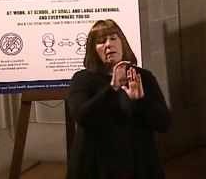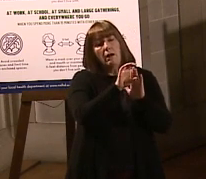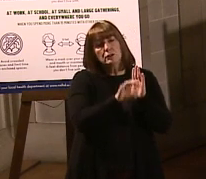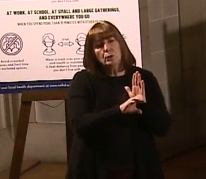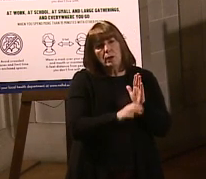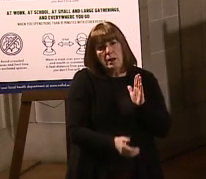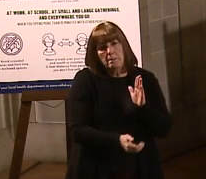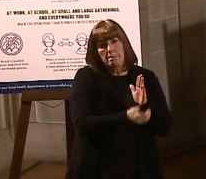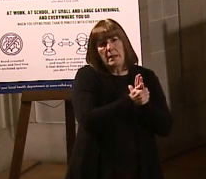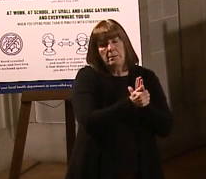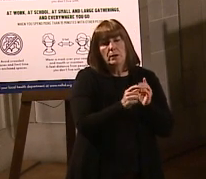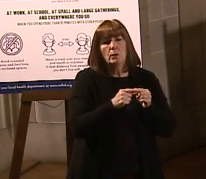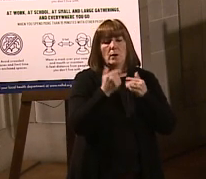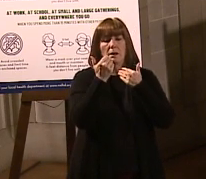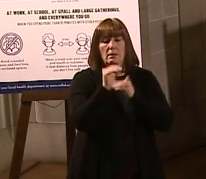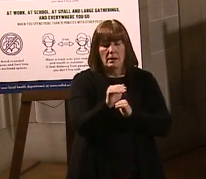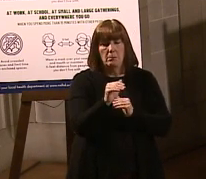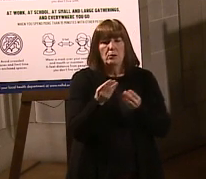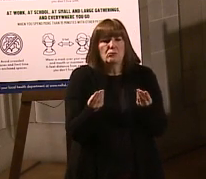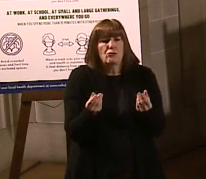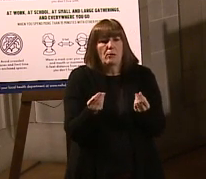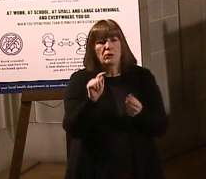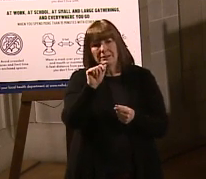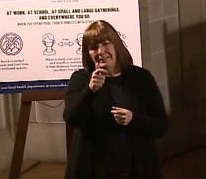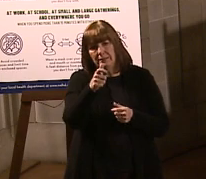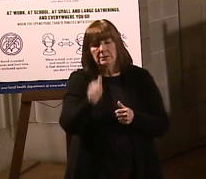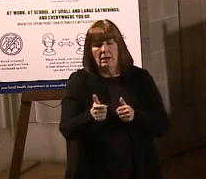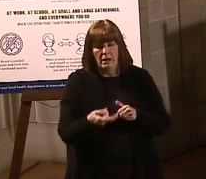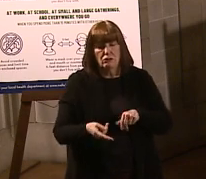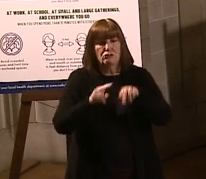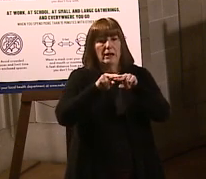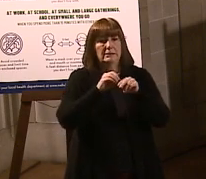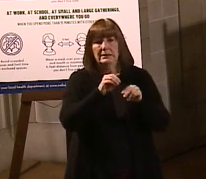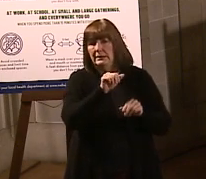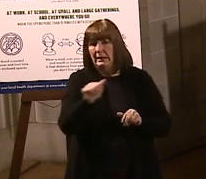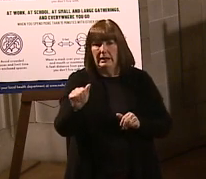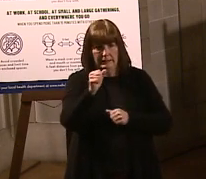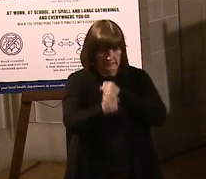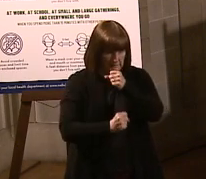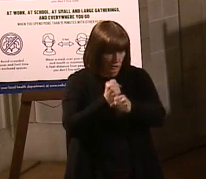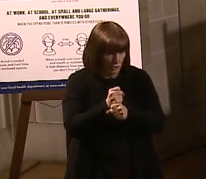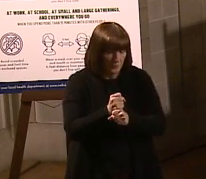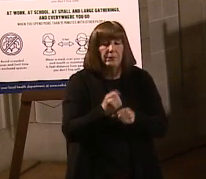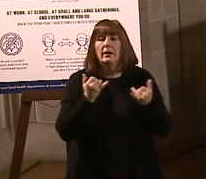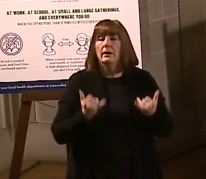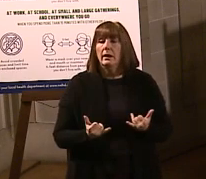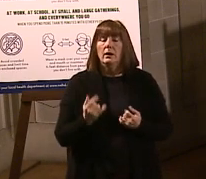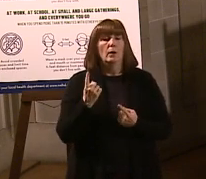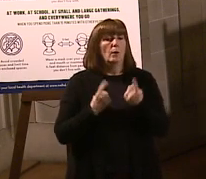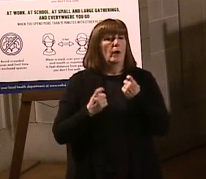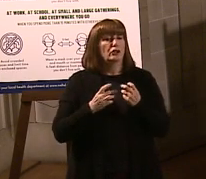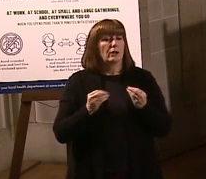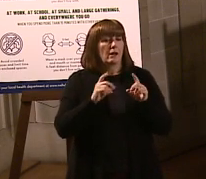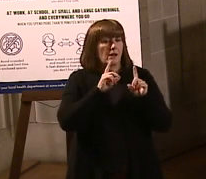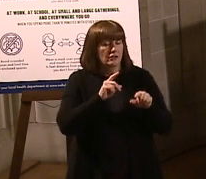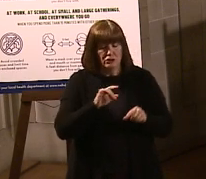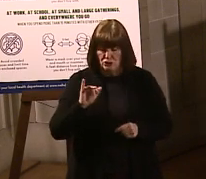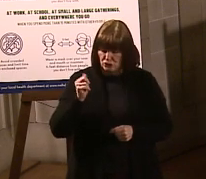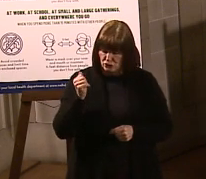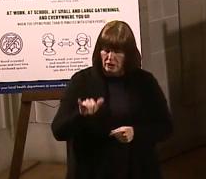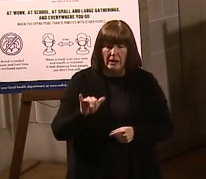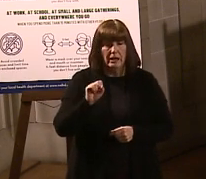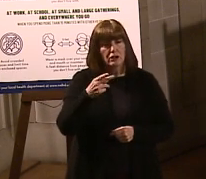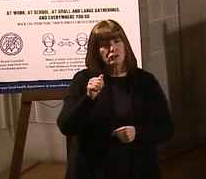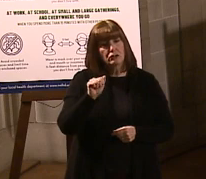how much property taxes can go up in a given year. And with that, we'll get into some questions and answers. Jay